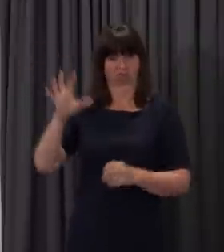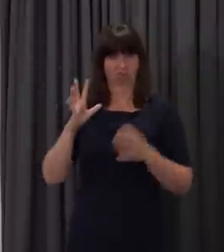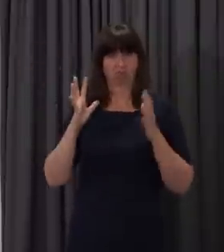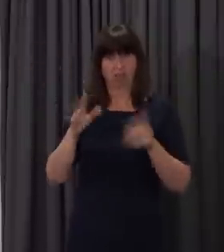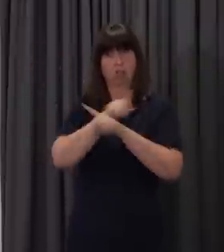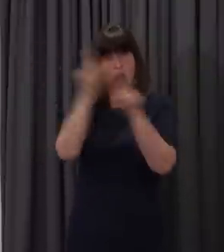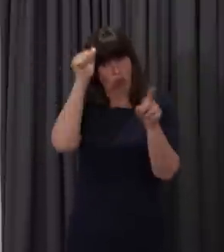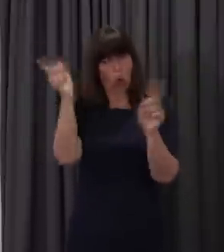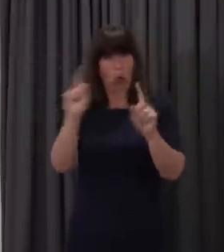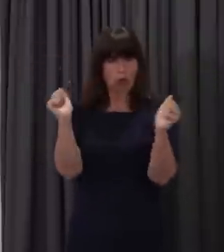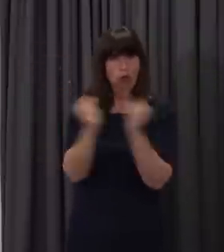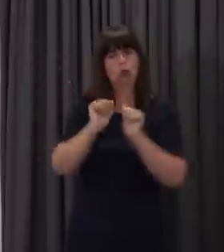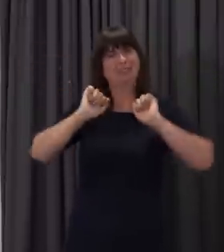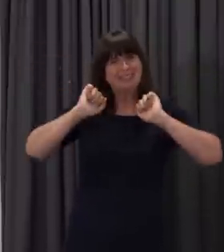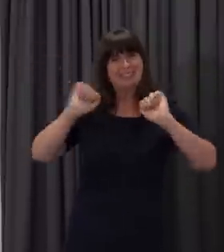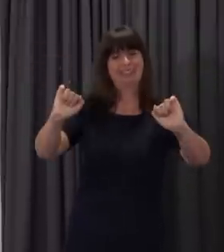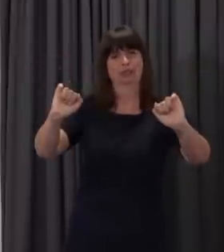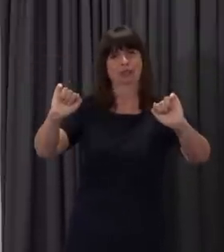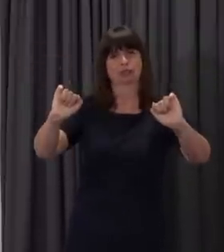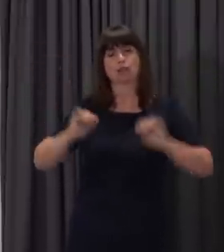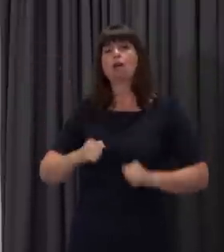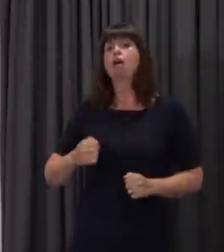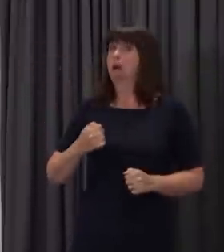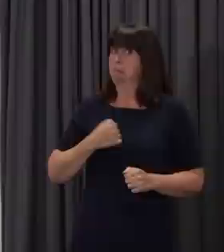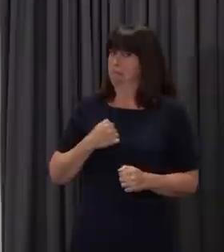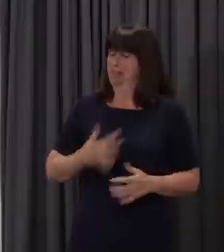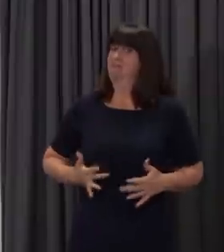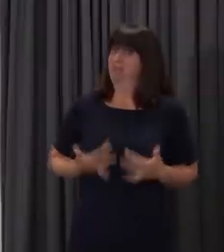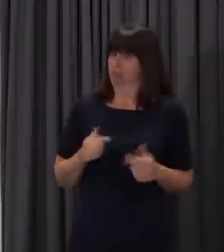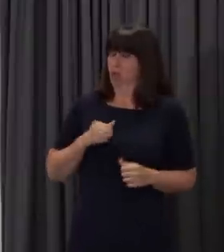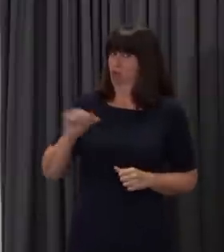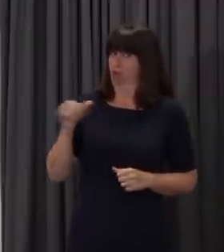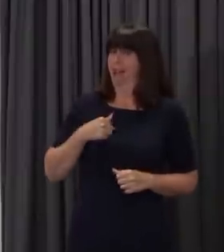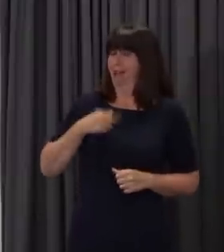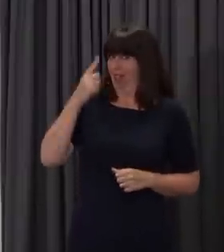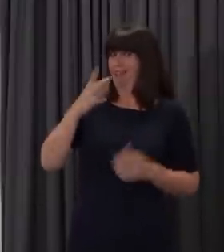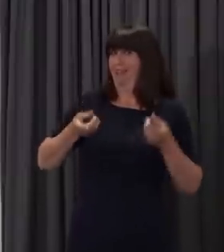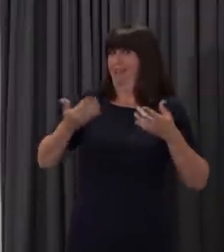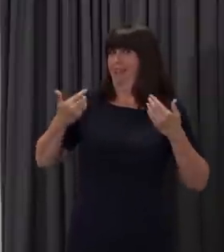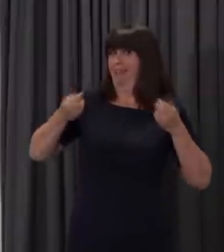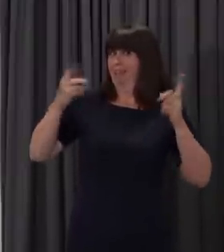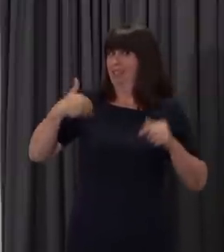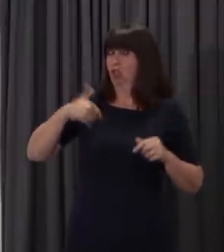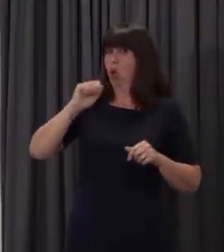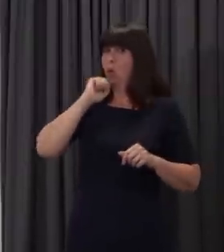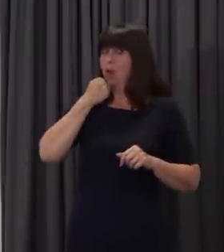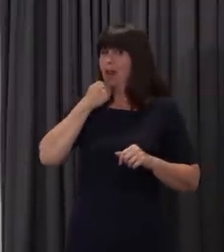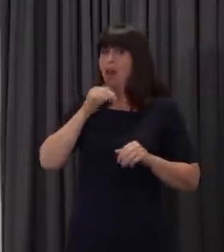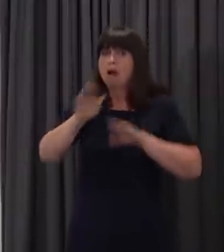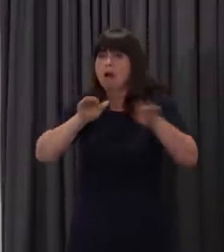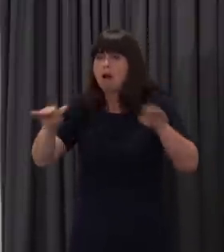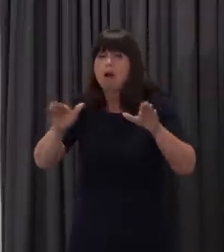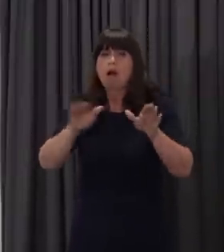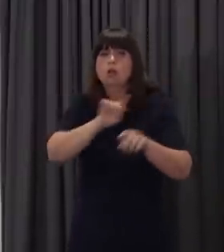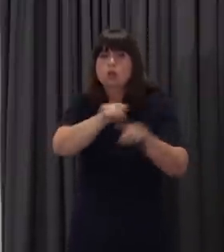that that works for them in a local setting. And my expectation would be that head teachers will be contacting parents to understand what